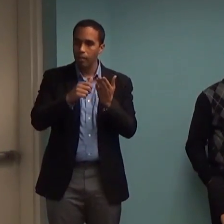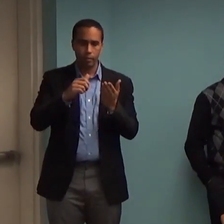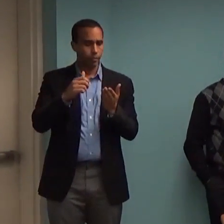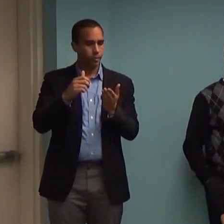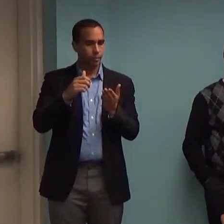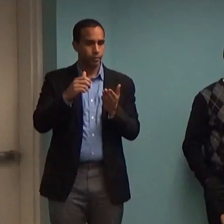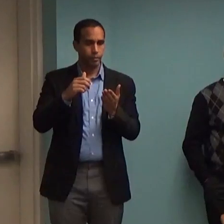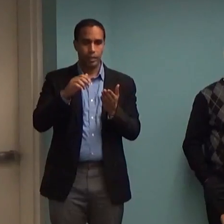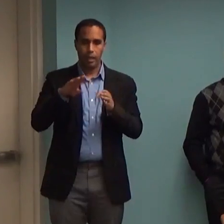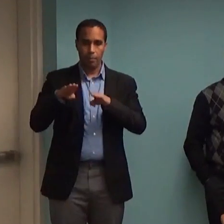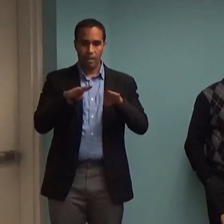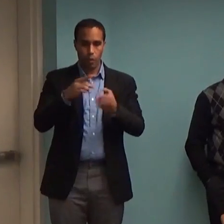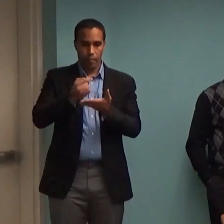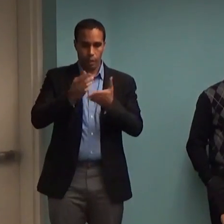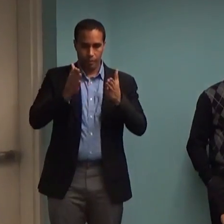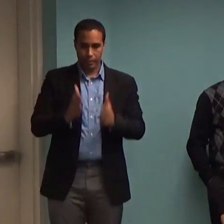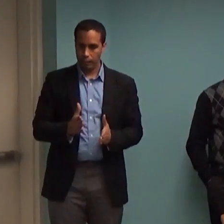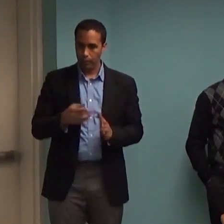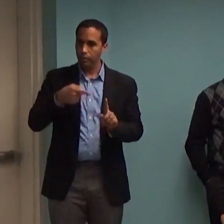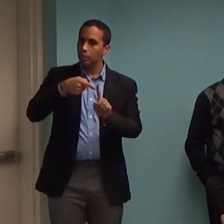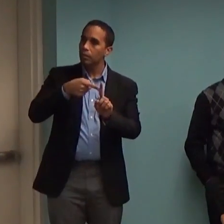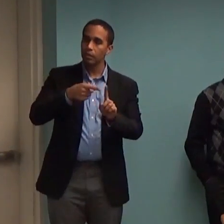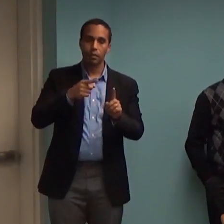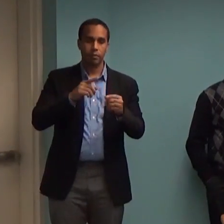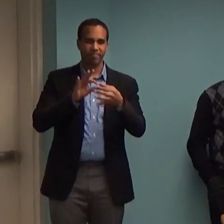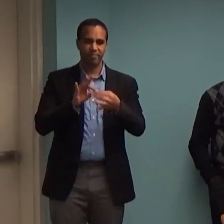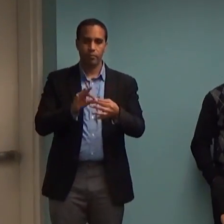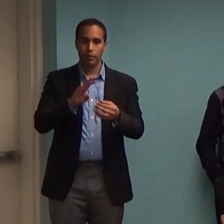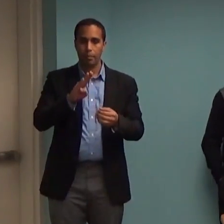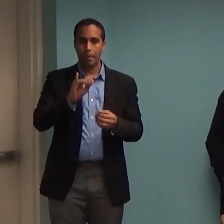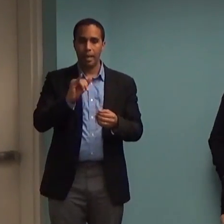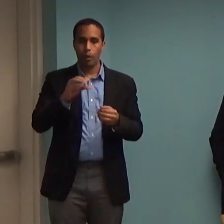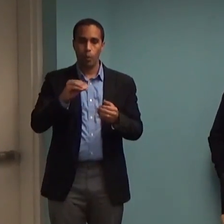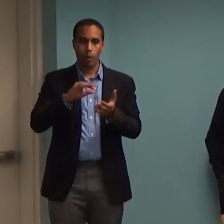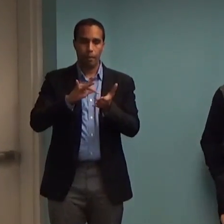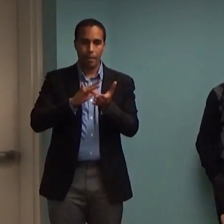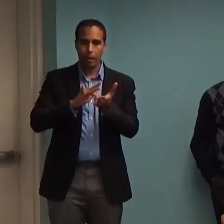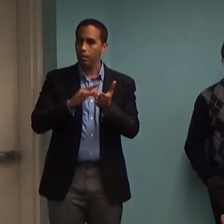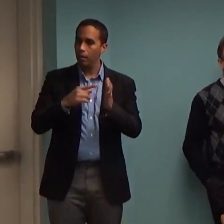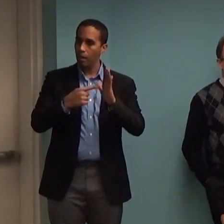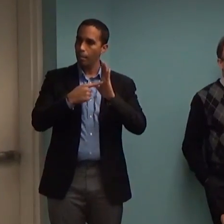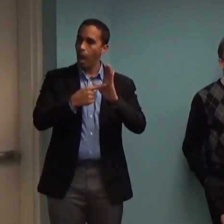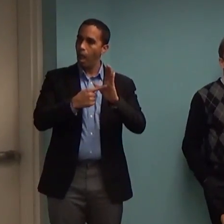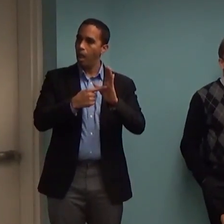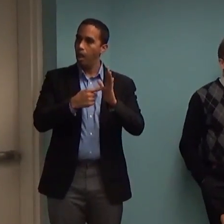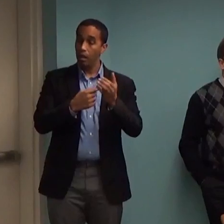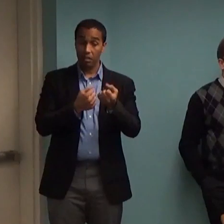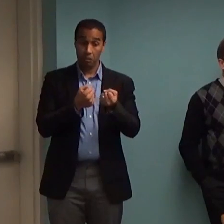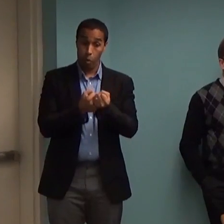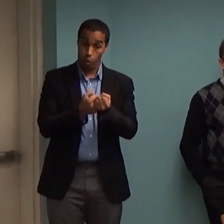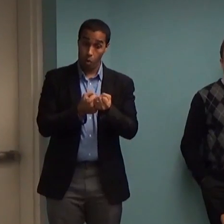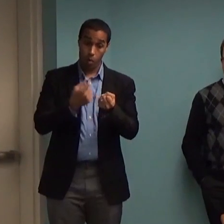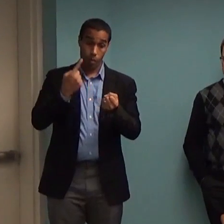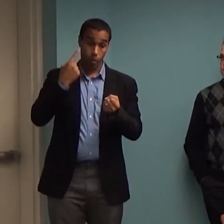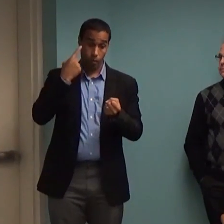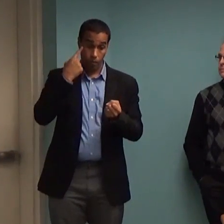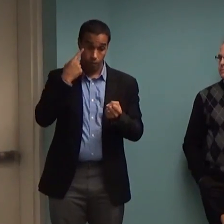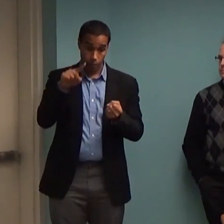on the biomedical model and whether or not there was support for mental